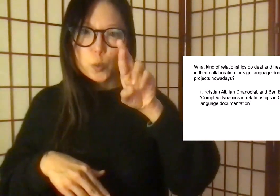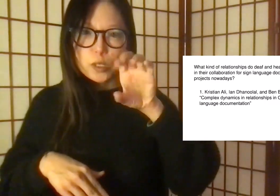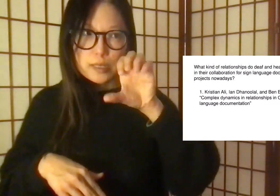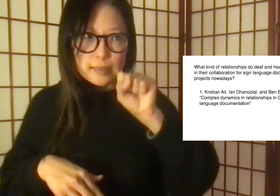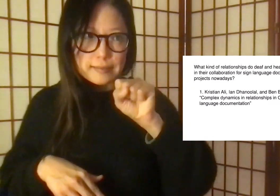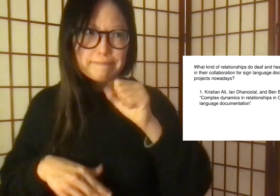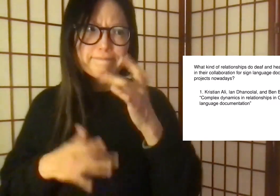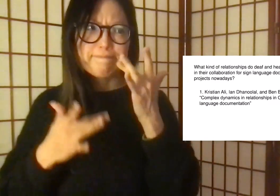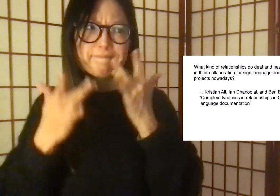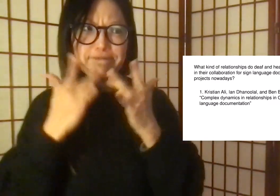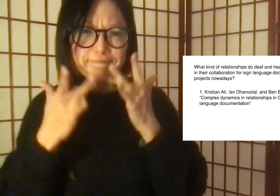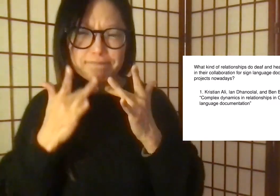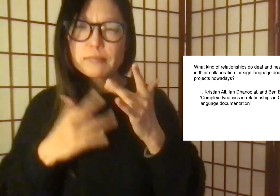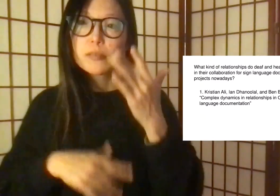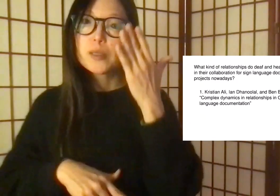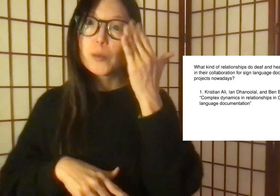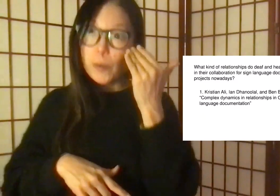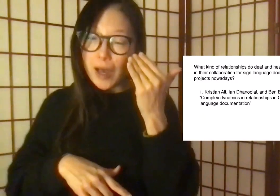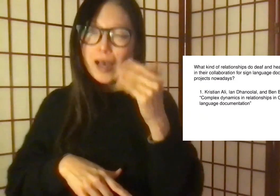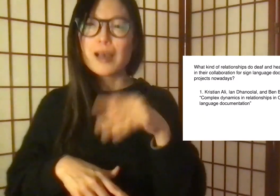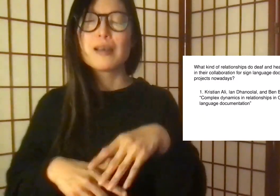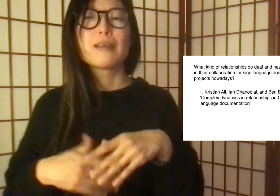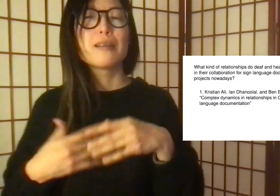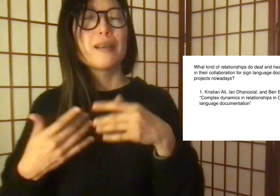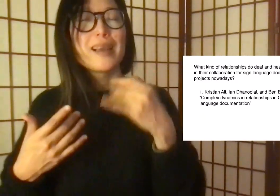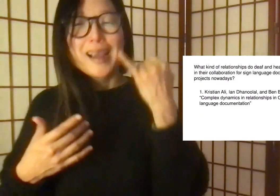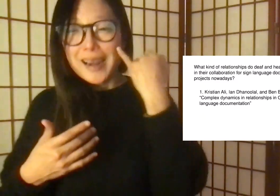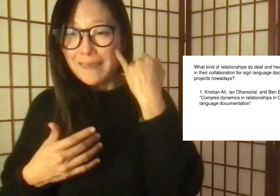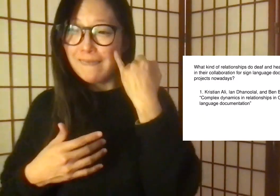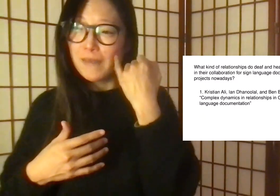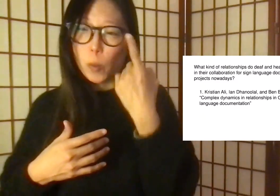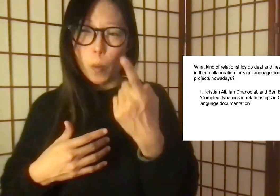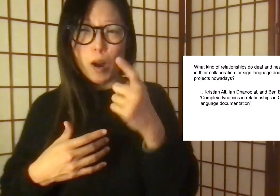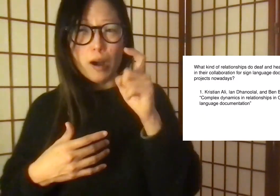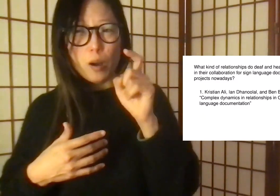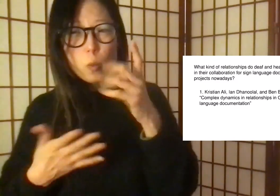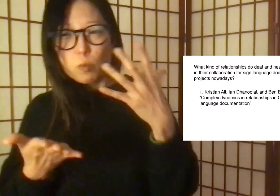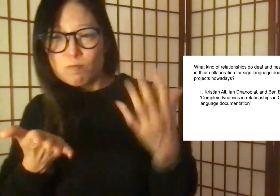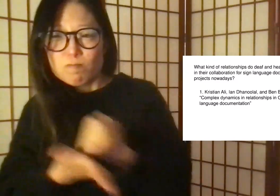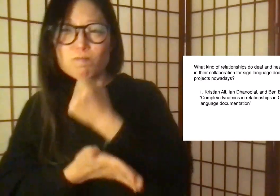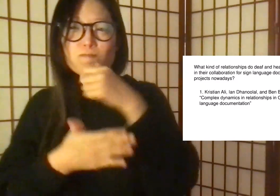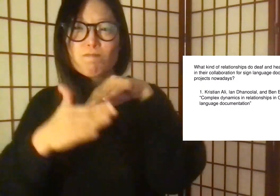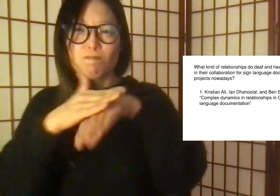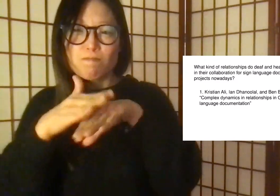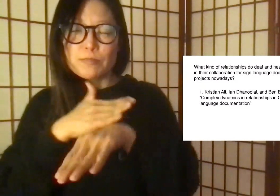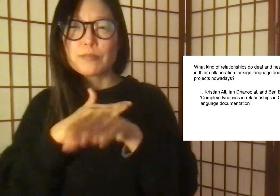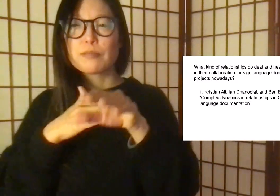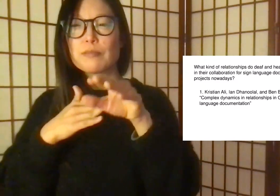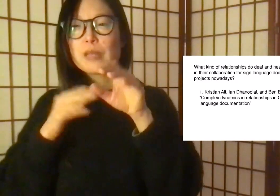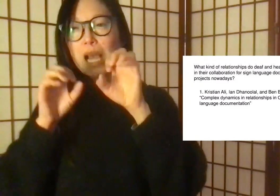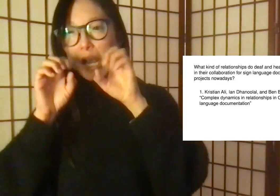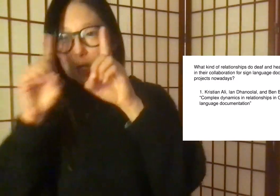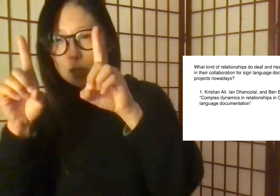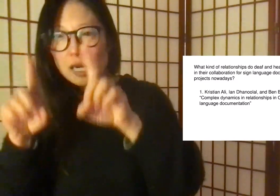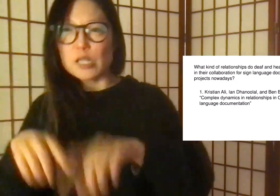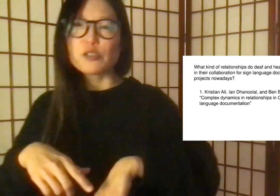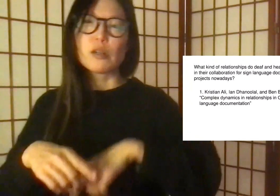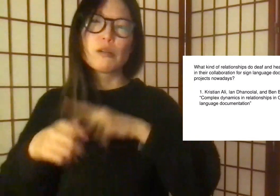A big challenge is the scarcity of resources. If one has to